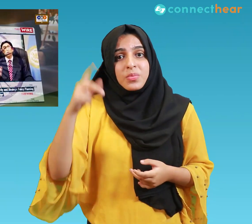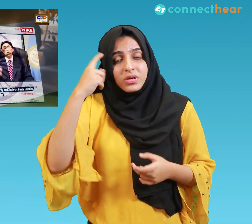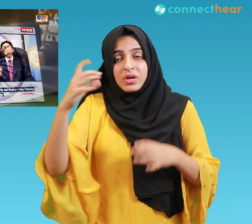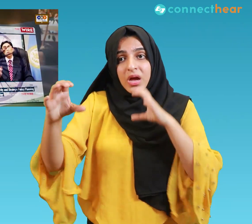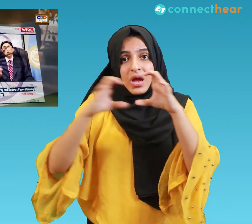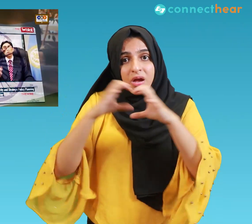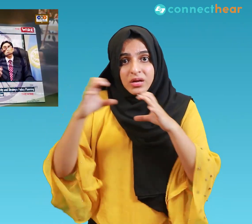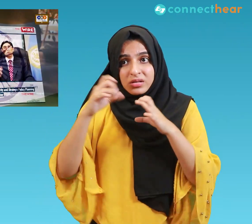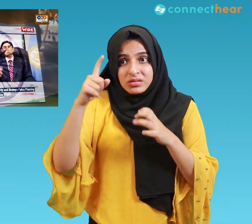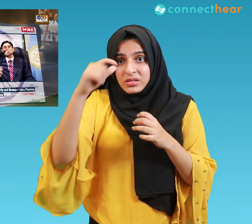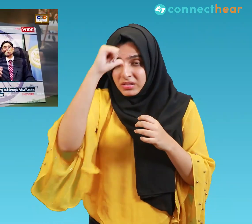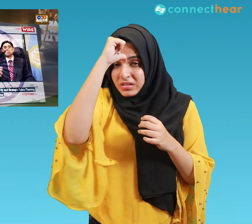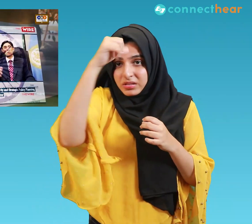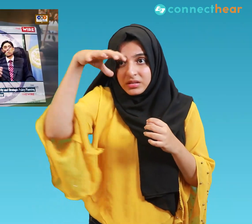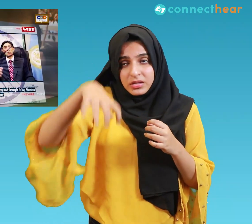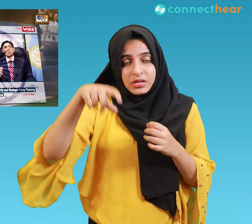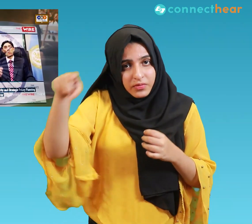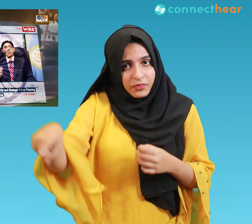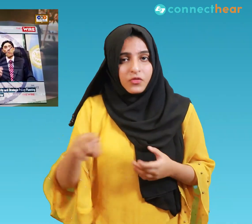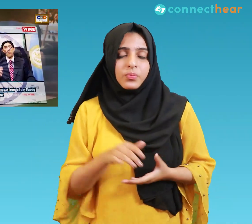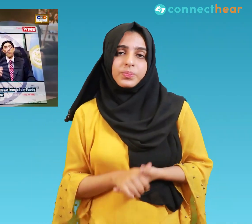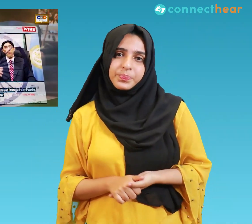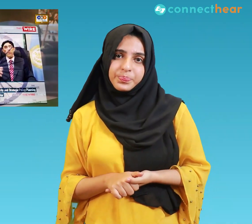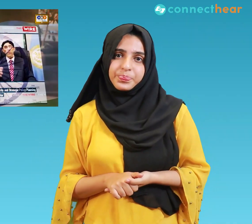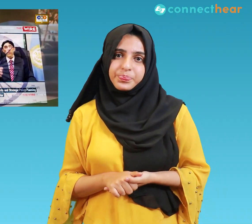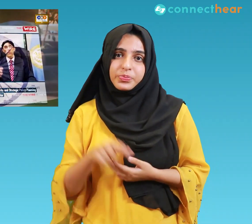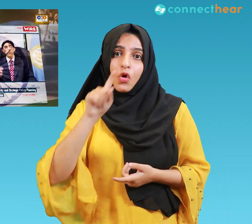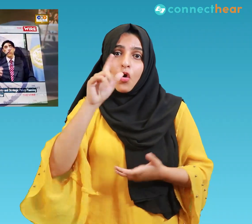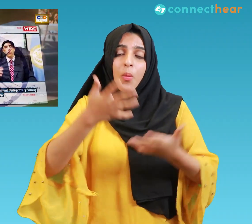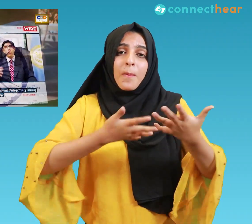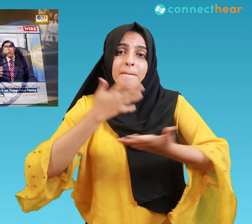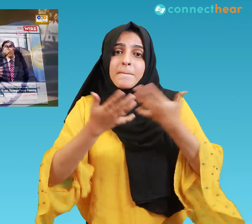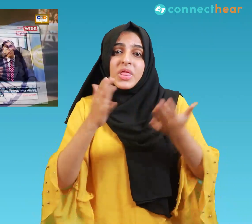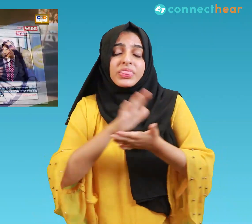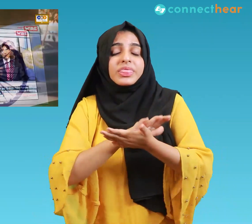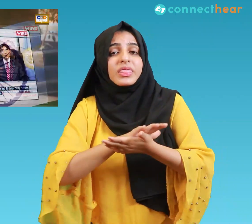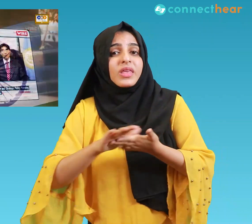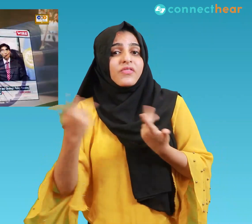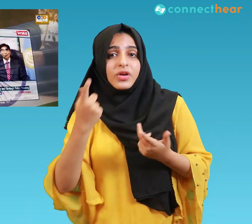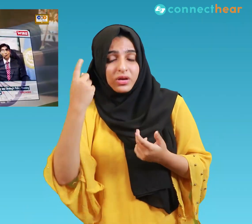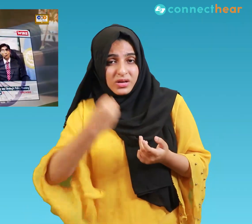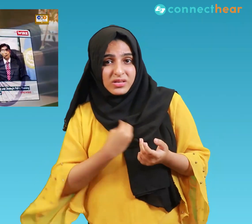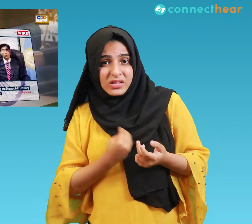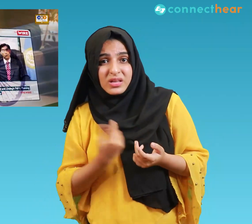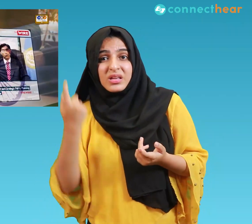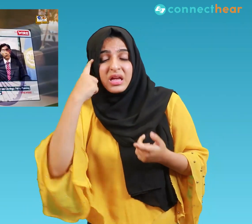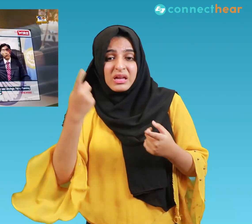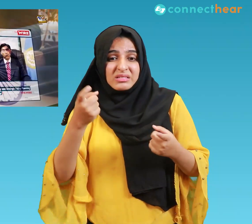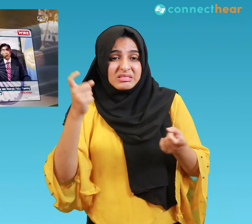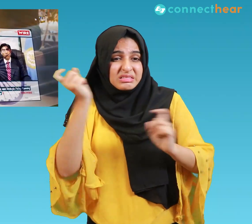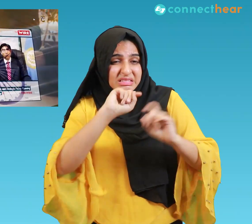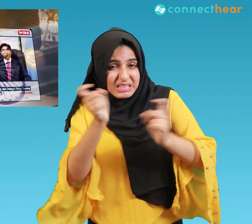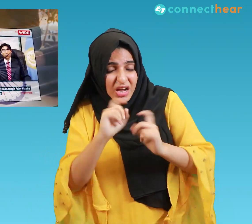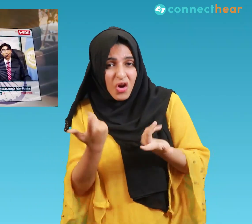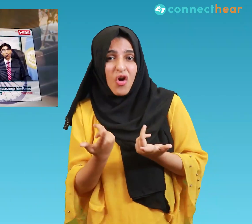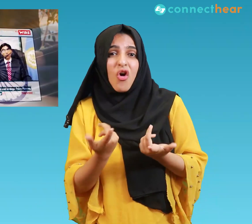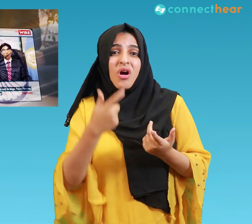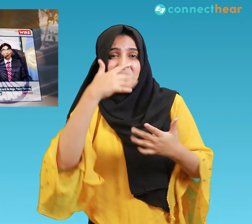Indian side. He also made it clear that Pakistan is willing to discuss terror and offer agreed between former Prime Minister